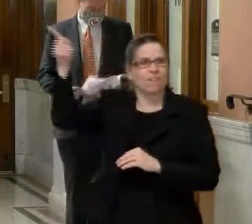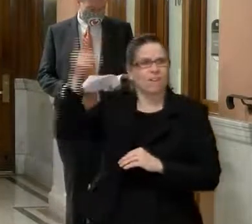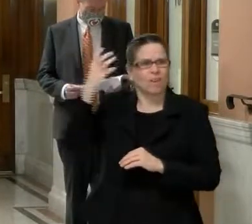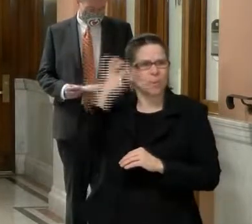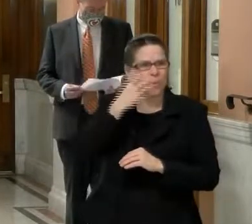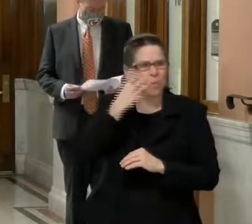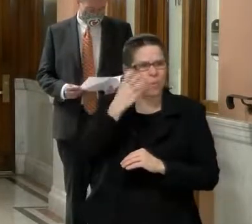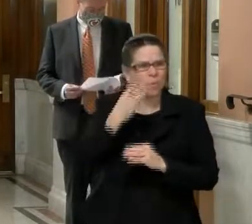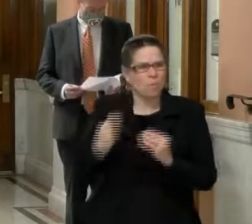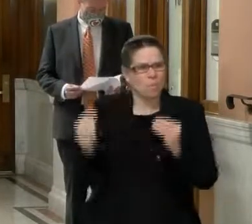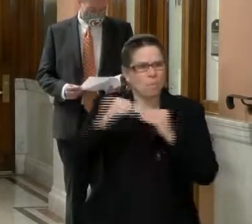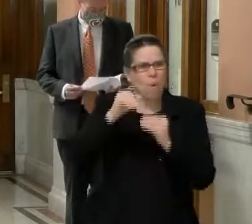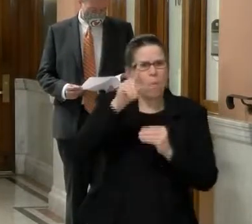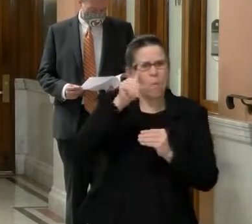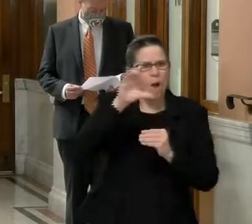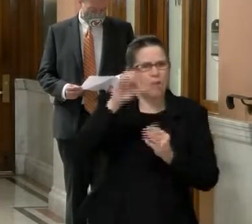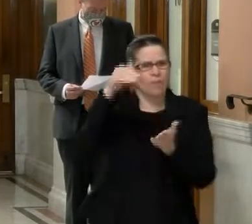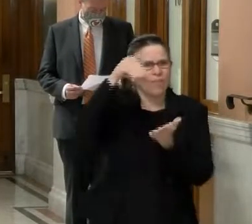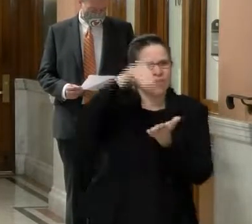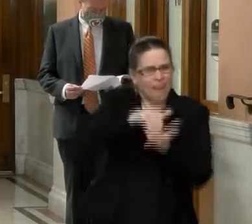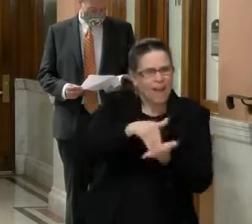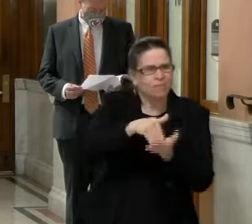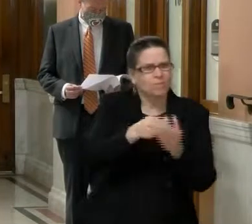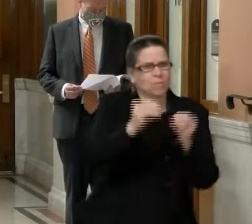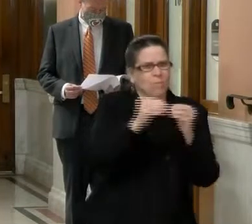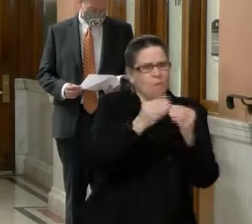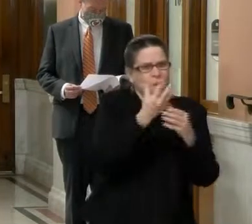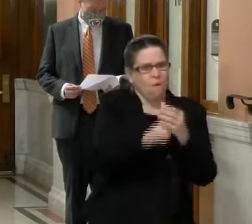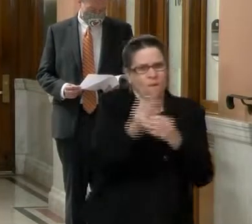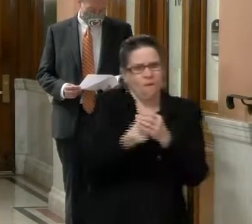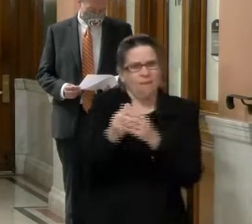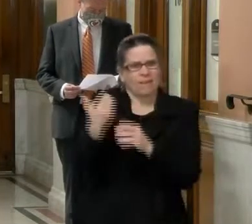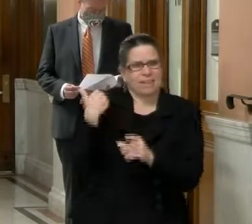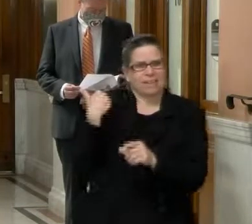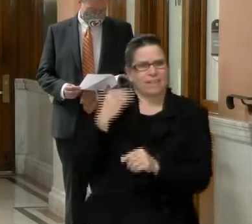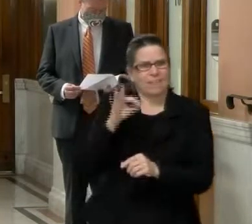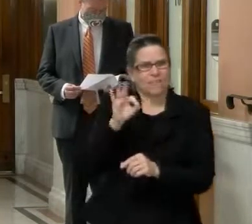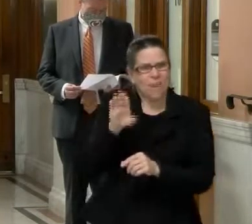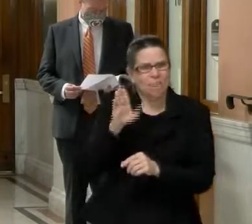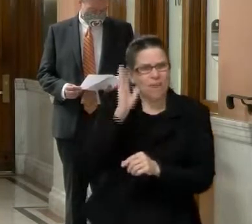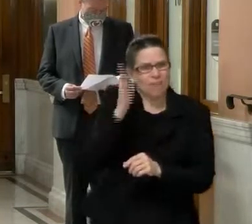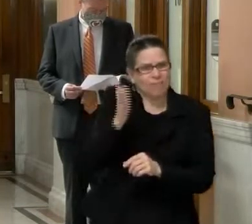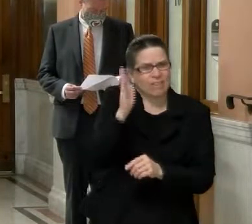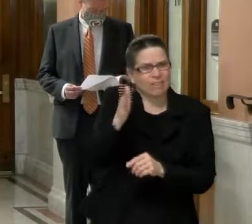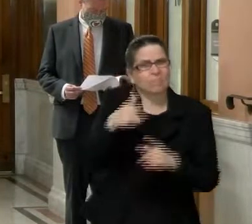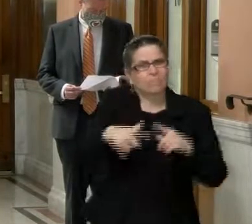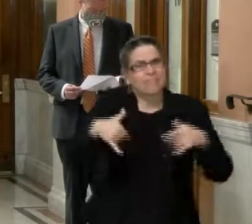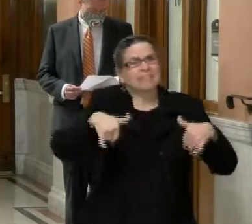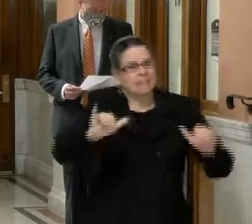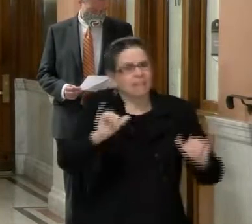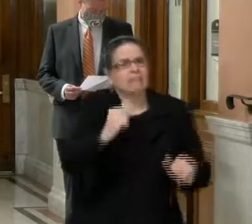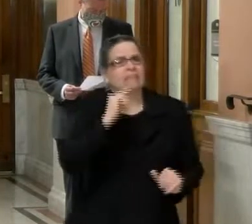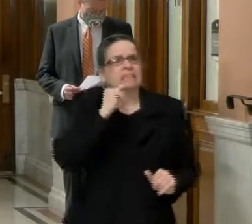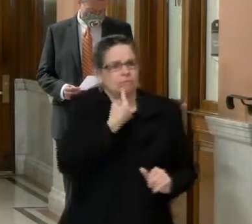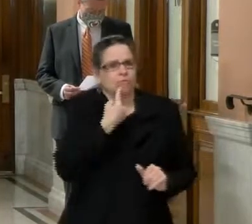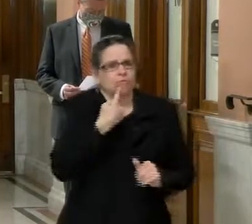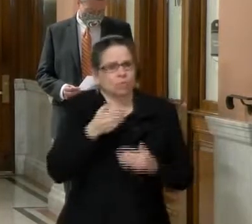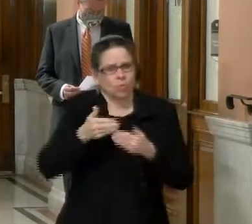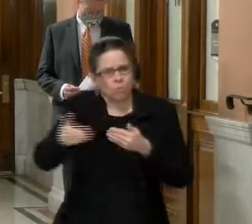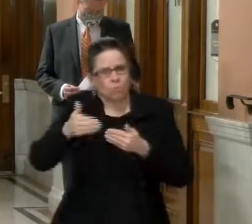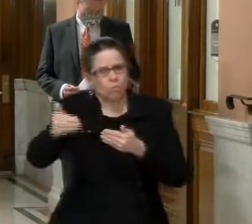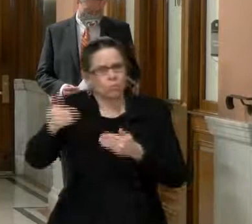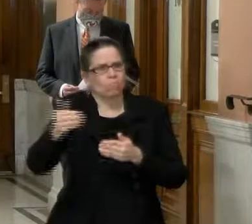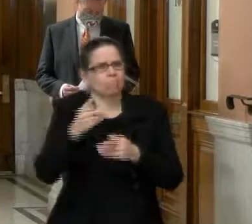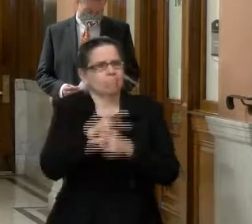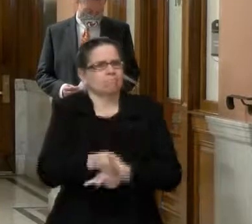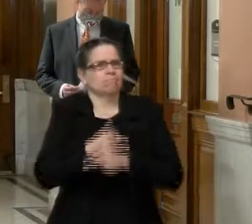in February, Dr. Hirsch, by February, I think. And so it's still serious. So, uh, it's still serious. And, and we've worked too long and